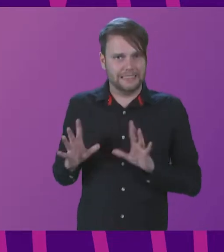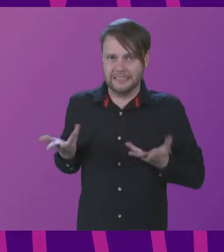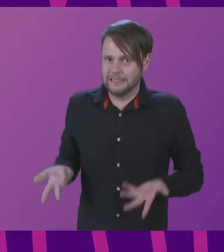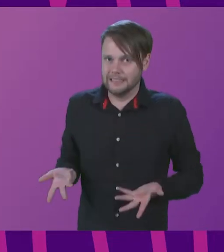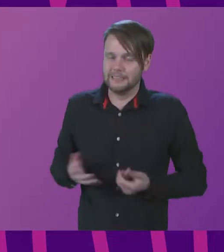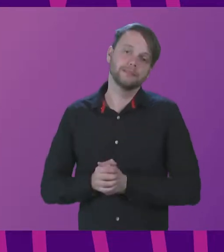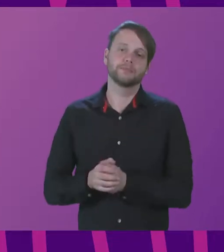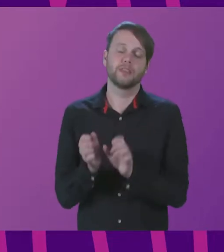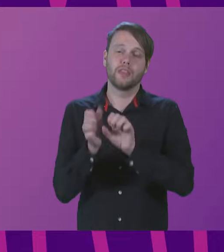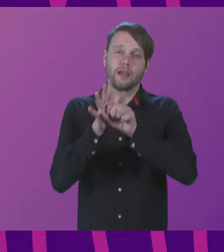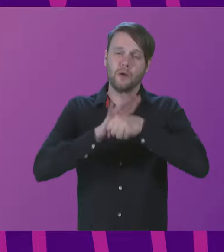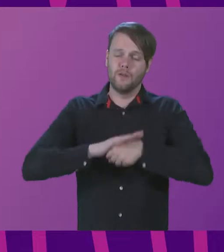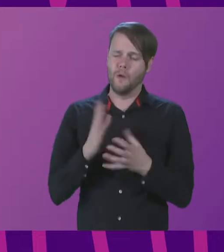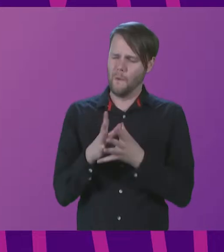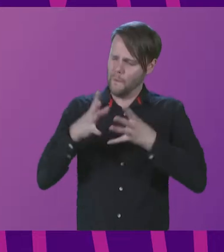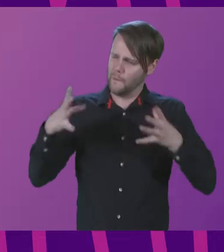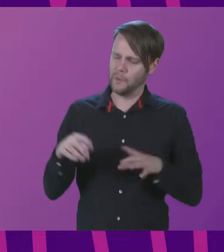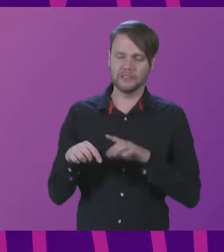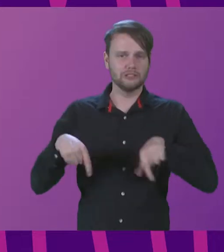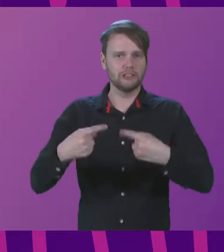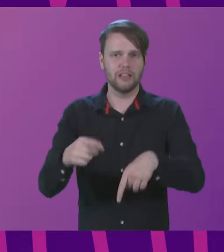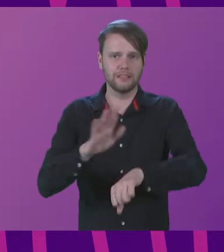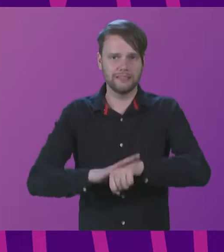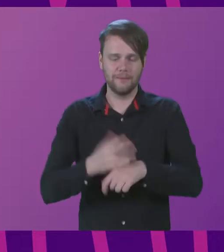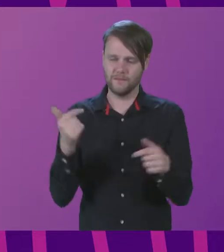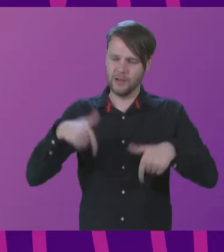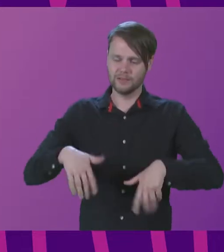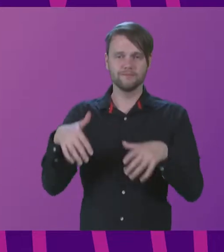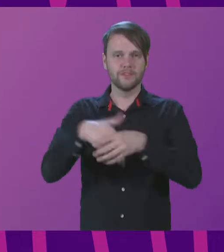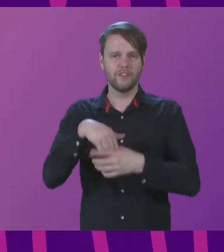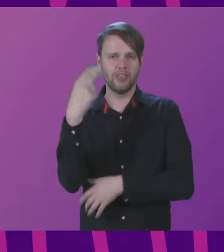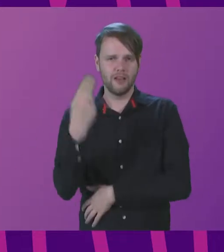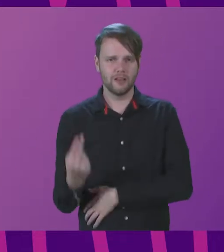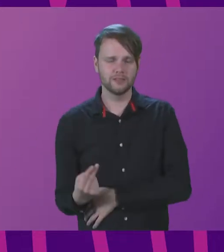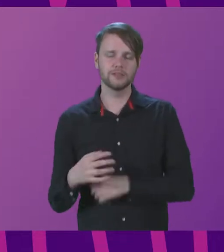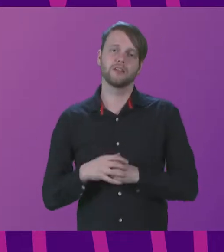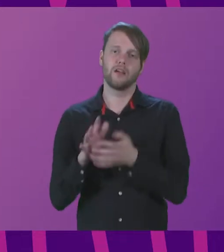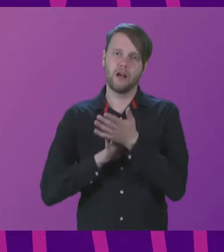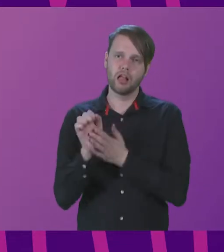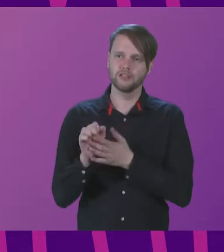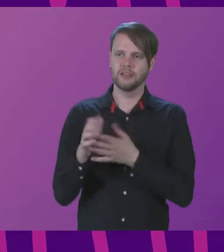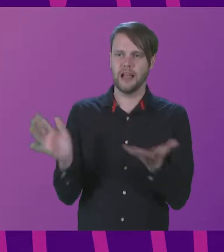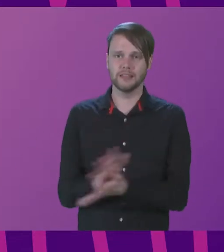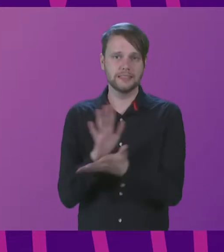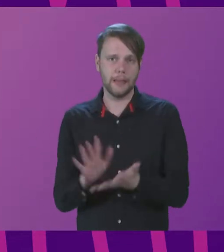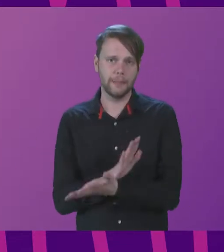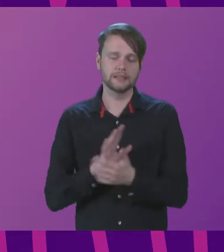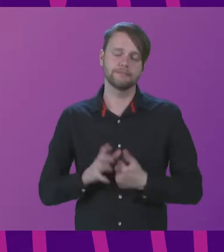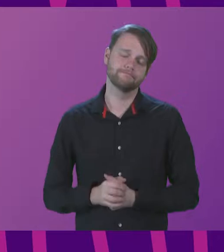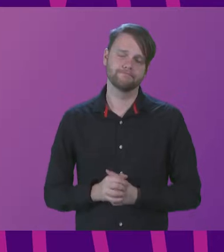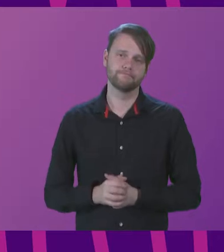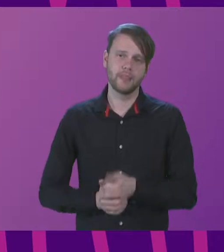The pandemic was a really challenging time for those of us involved in the arts, culture and entertainment. And in particular,